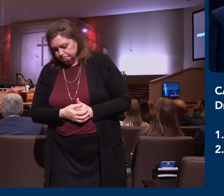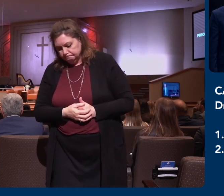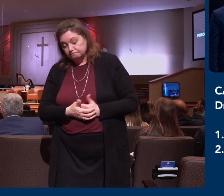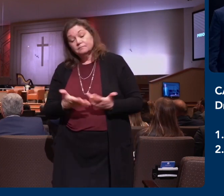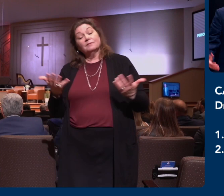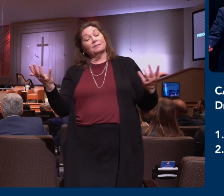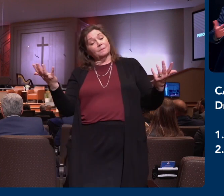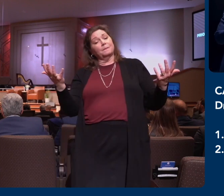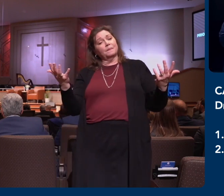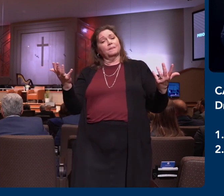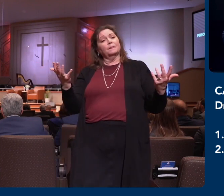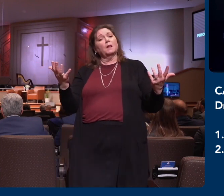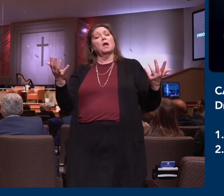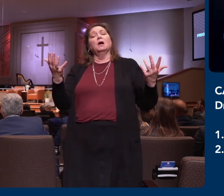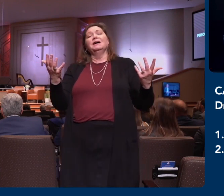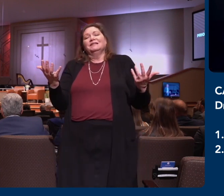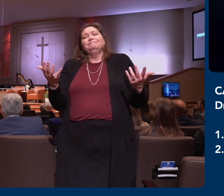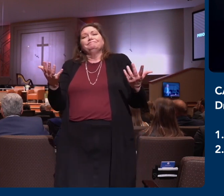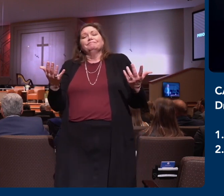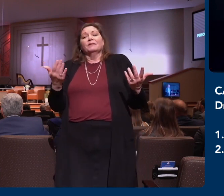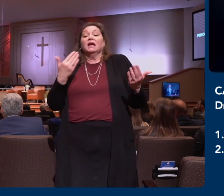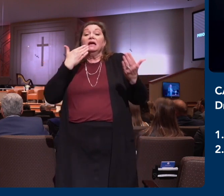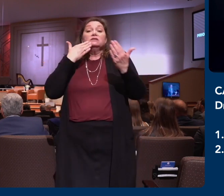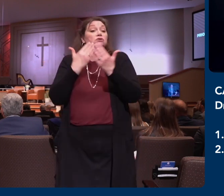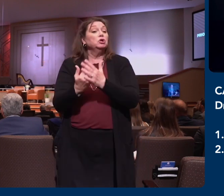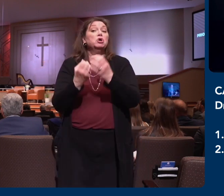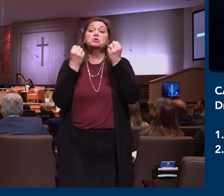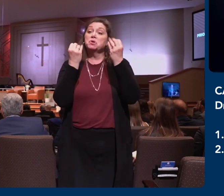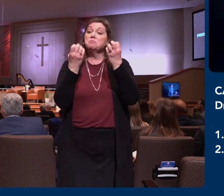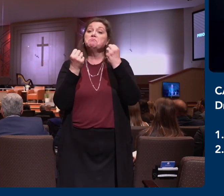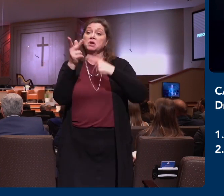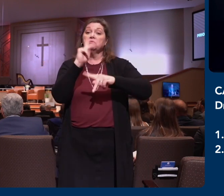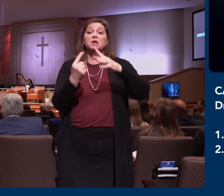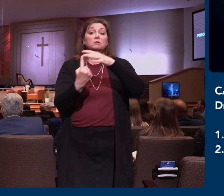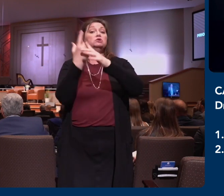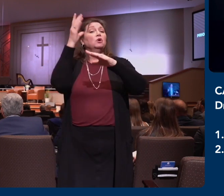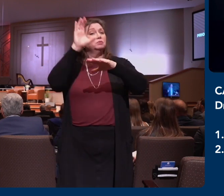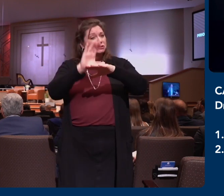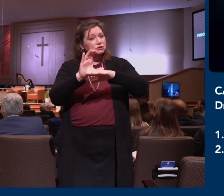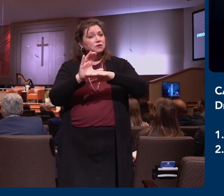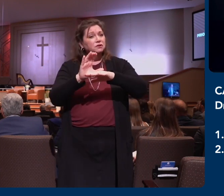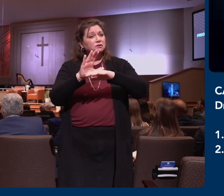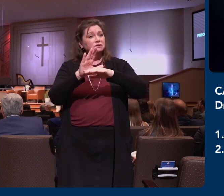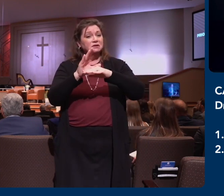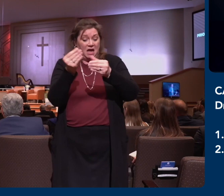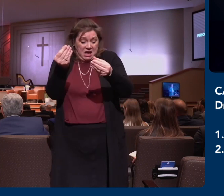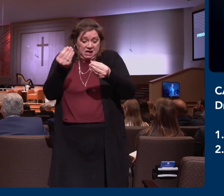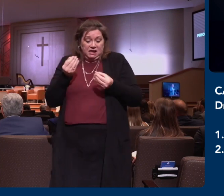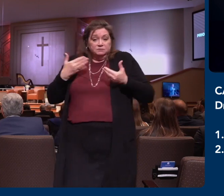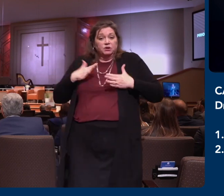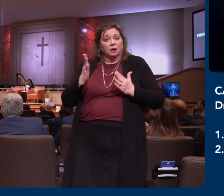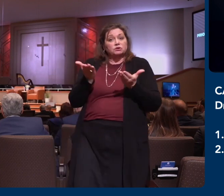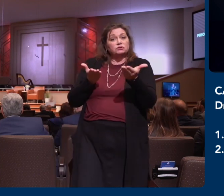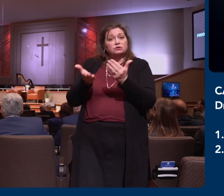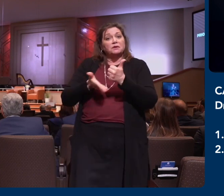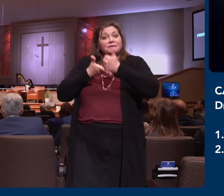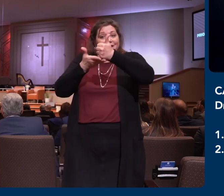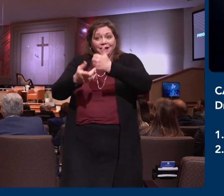Because the more people that are here, the more people that I get to serve and the more people that we get to serve with. But it's not about, the focus isn't the physical